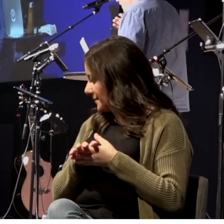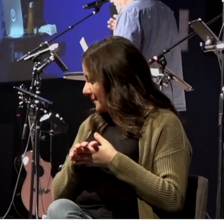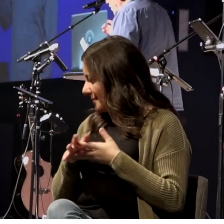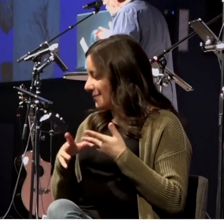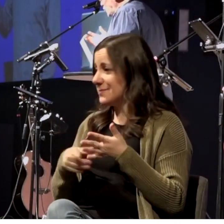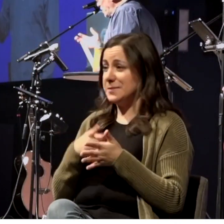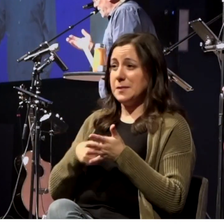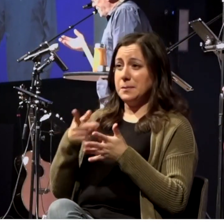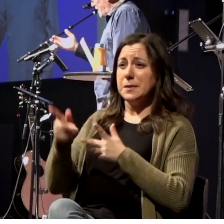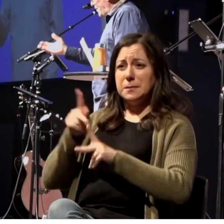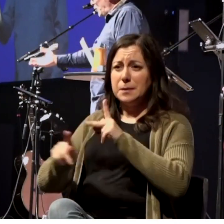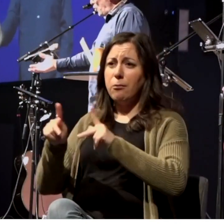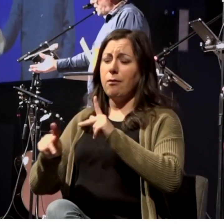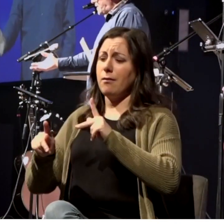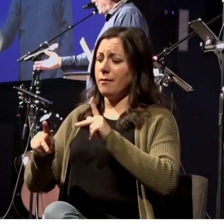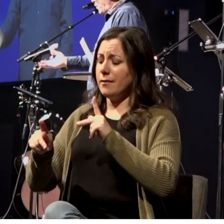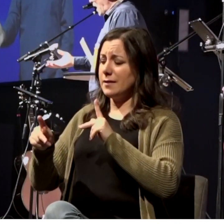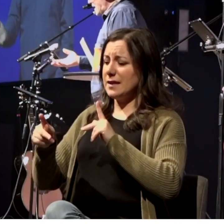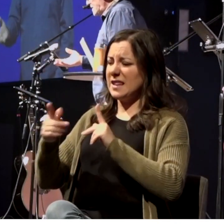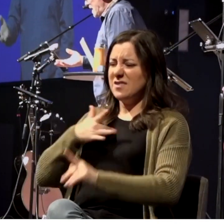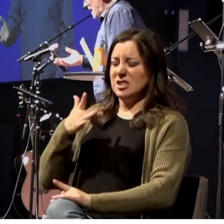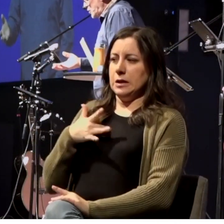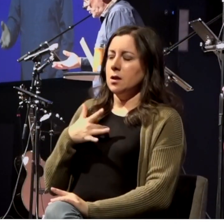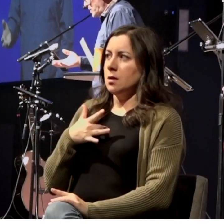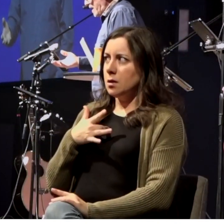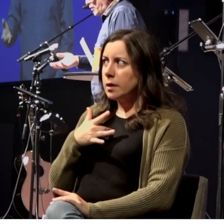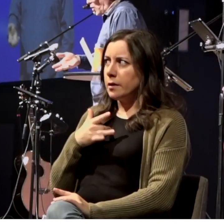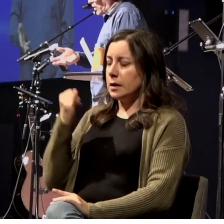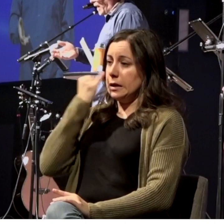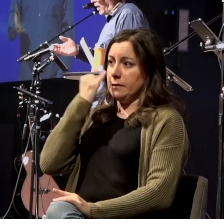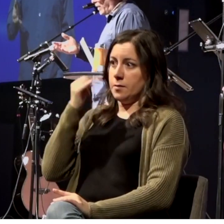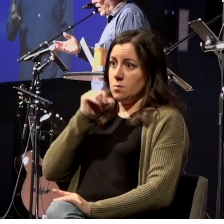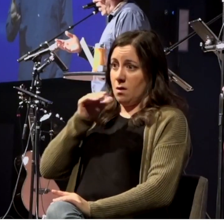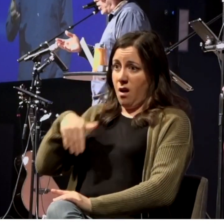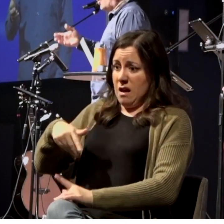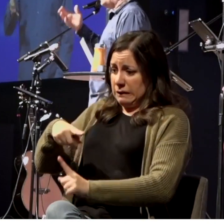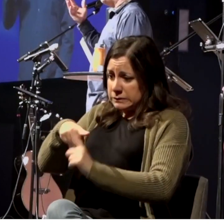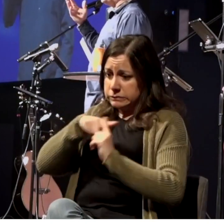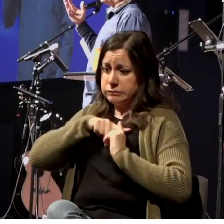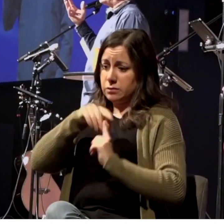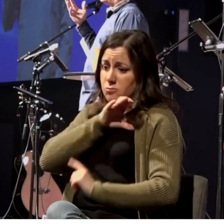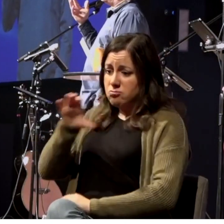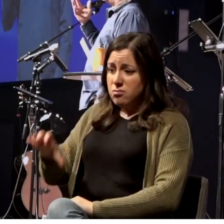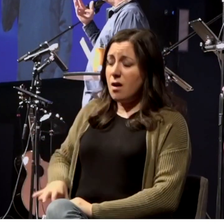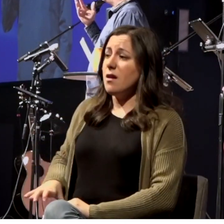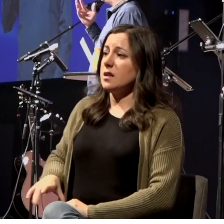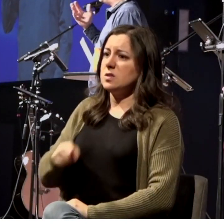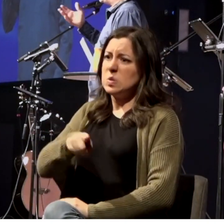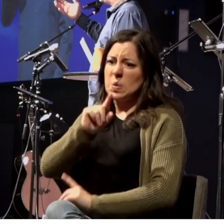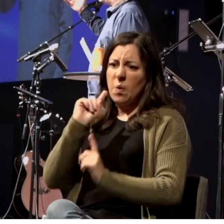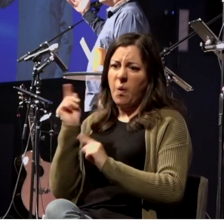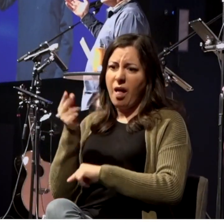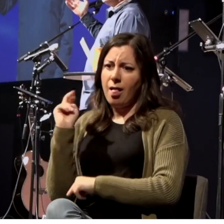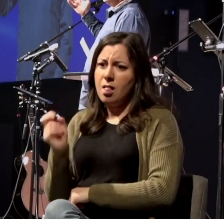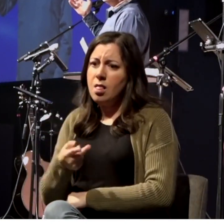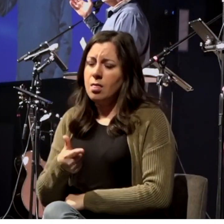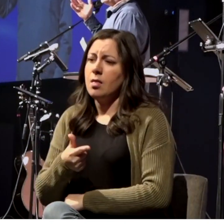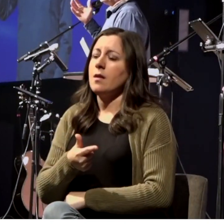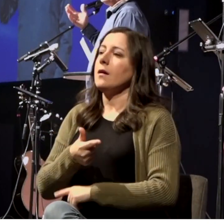this notion of if you don't receive Christ as your Lord and Savior, going to hell, then, you know, what about the guy